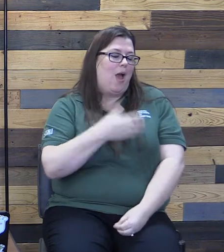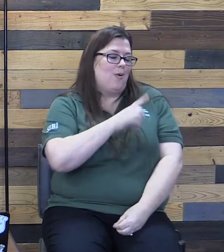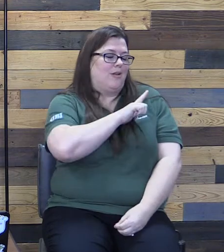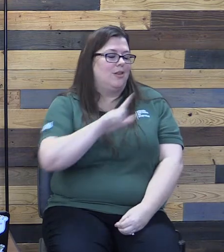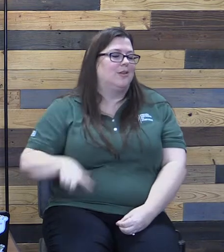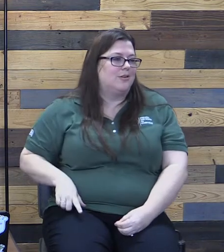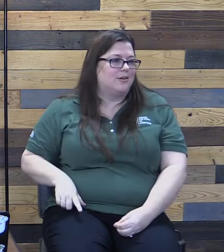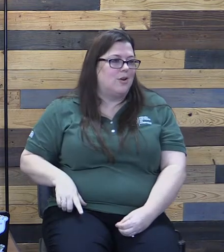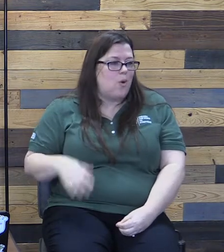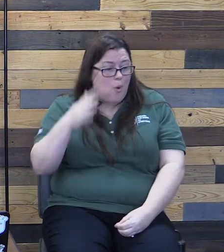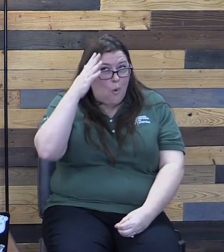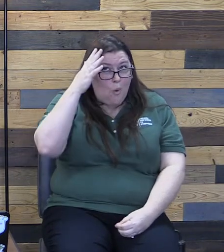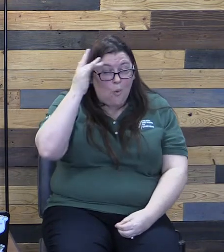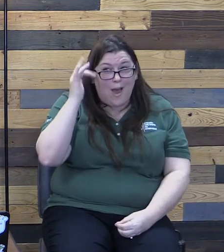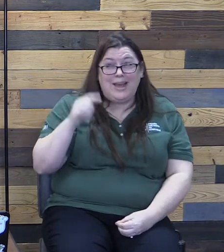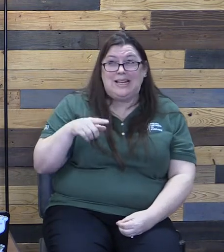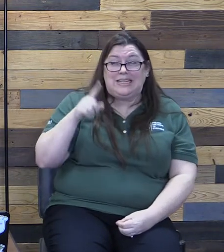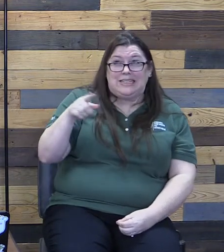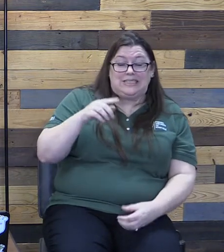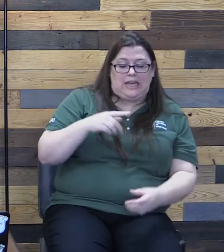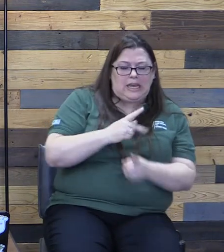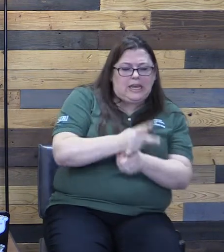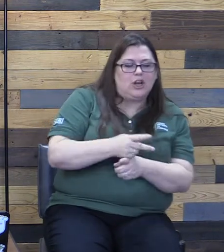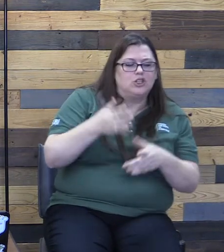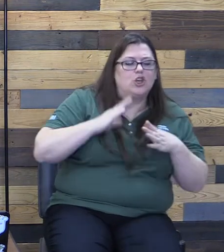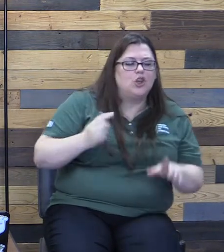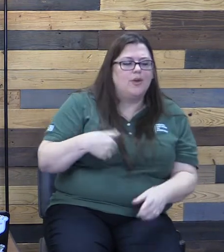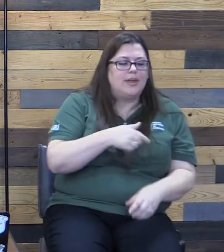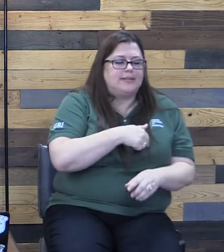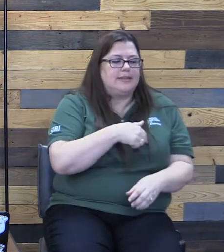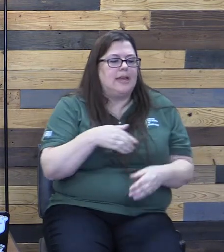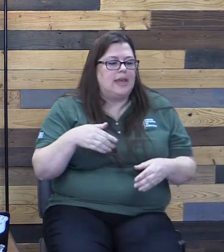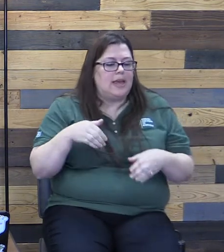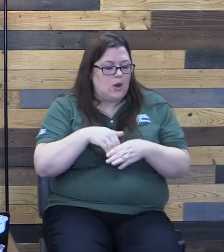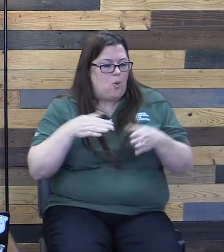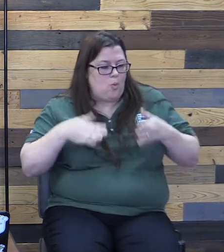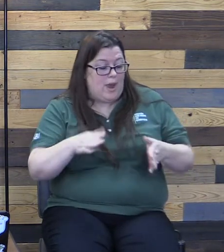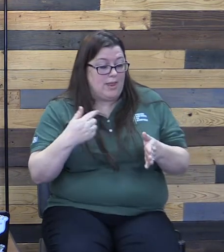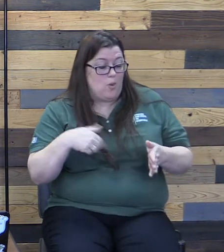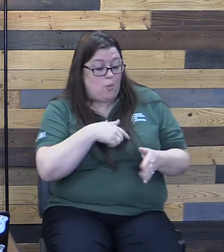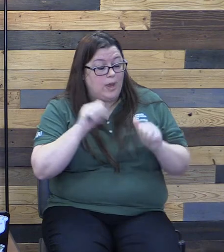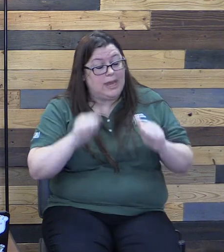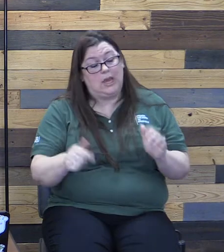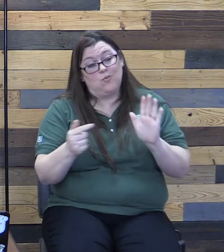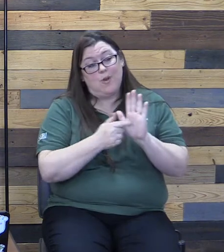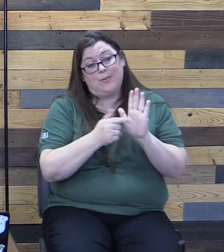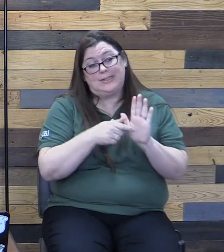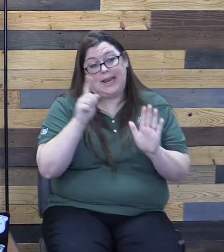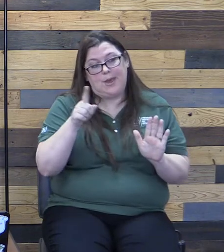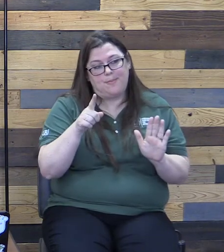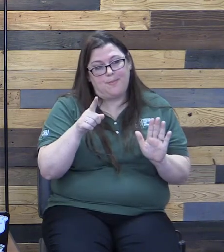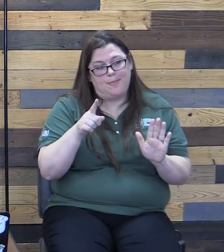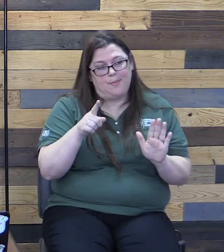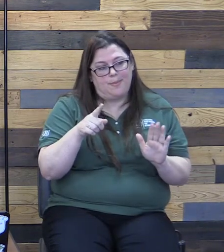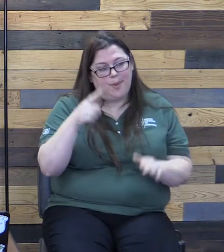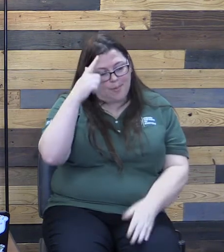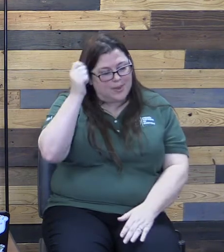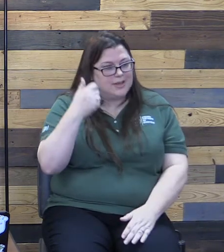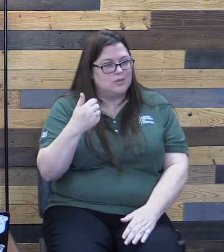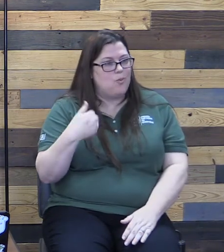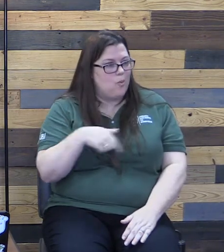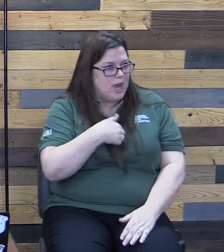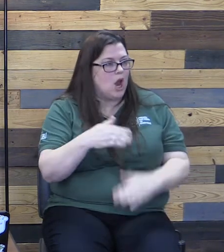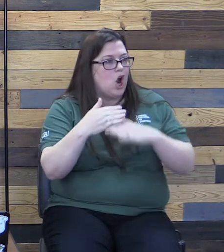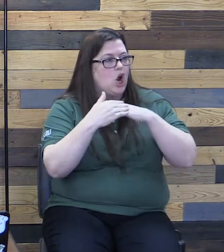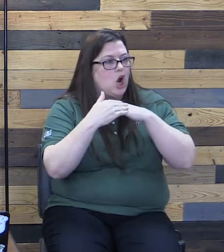Why would he care to clothe us in a way that we would be able to represent him? Because we're called to represent him well.